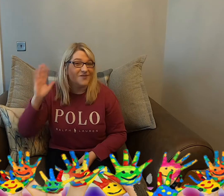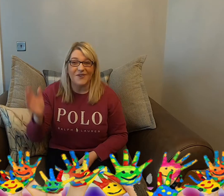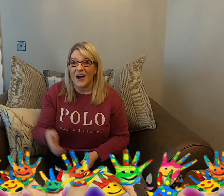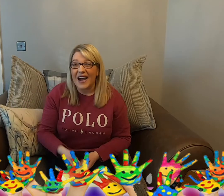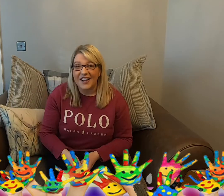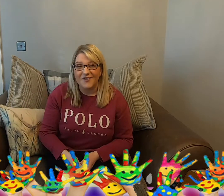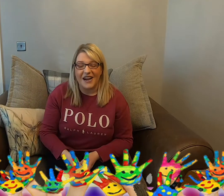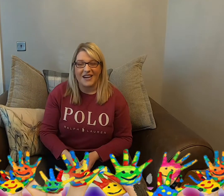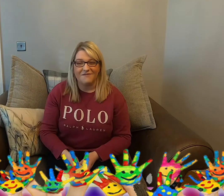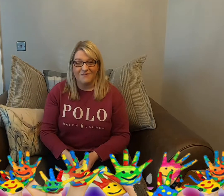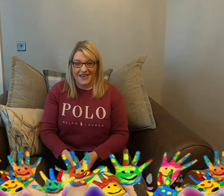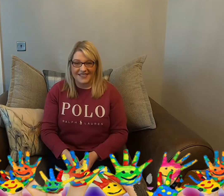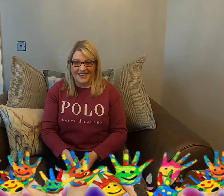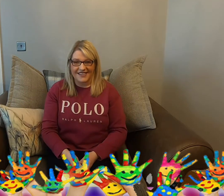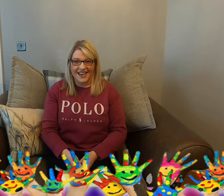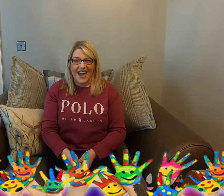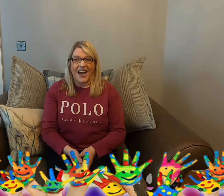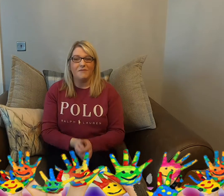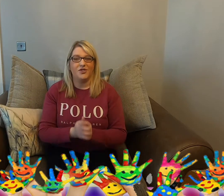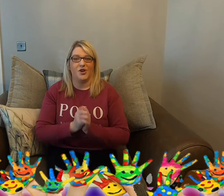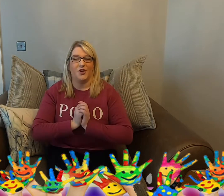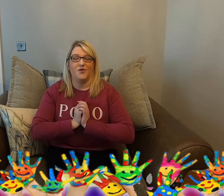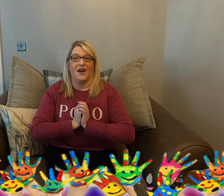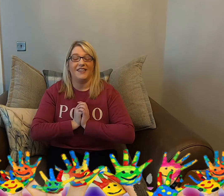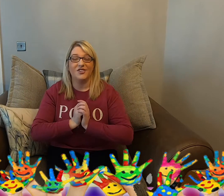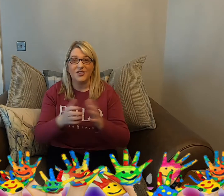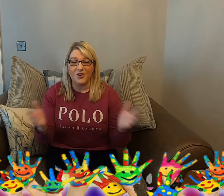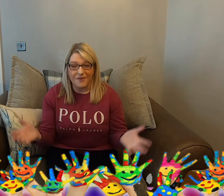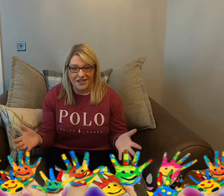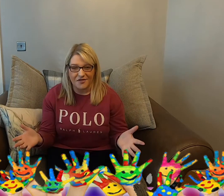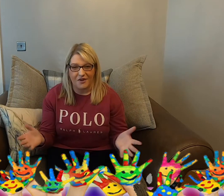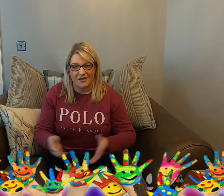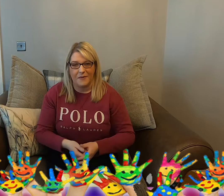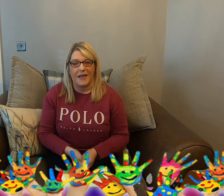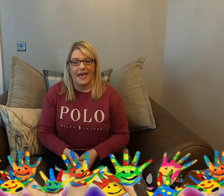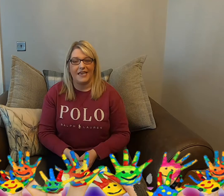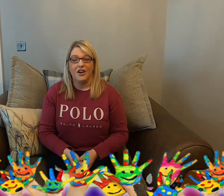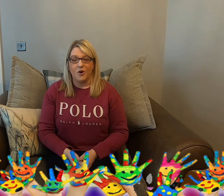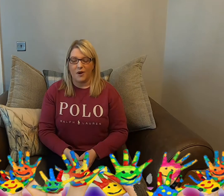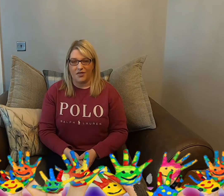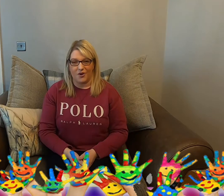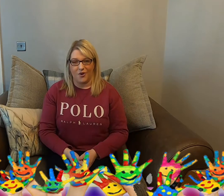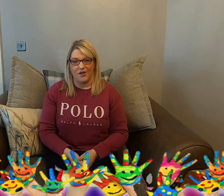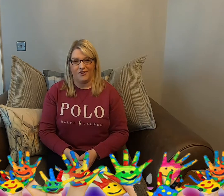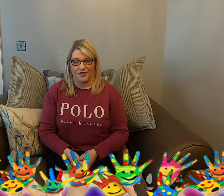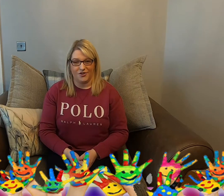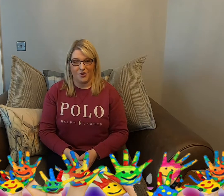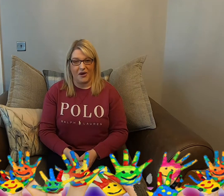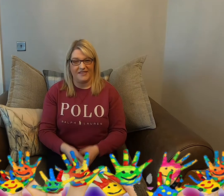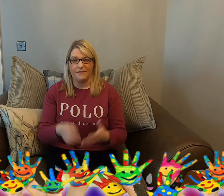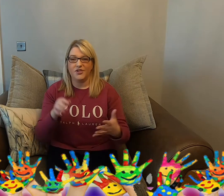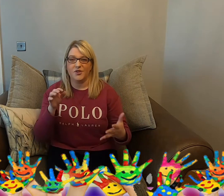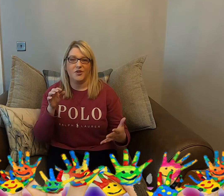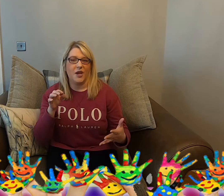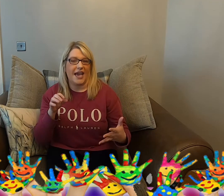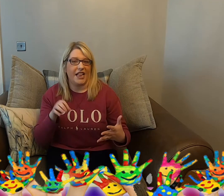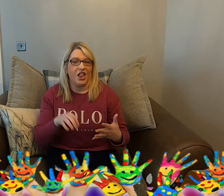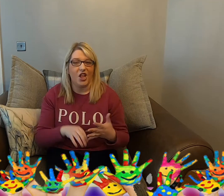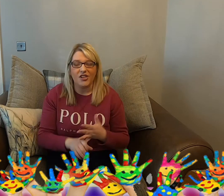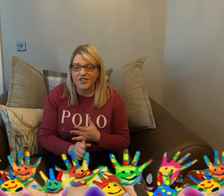Wow, amazing. I'm sure you've had so much fun playing with all your toys. I'm sure you ate lots